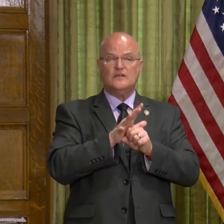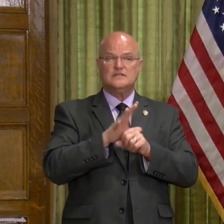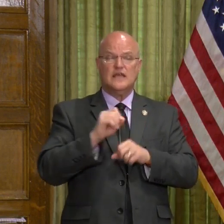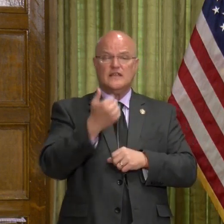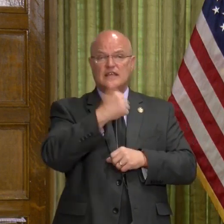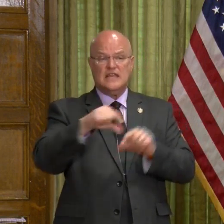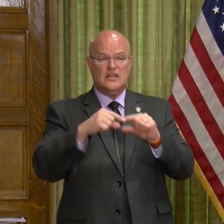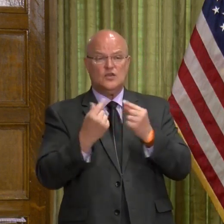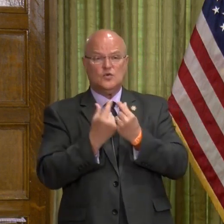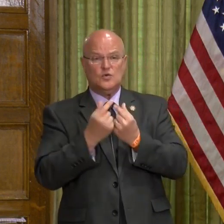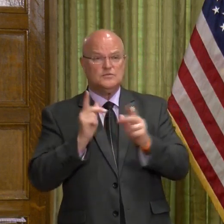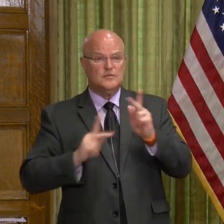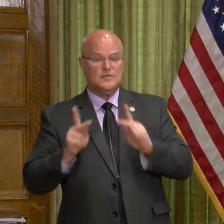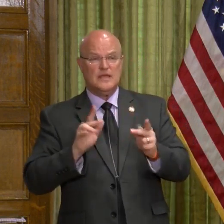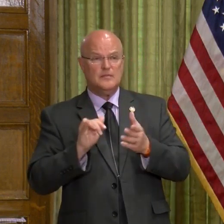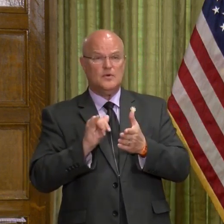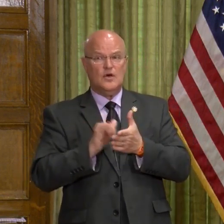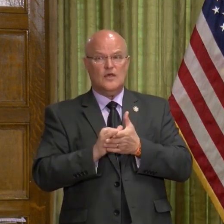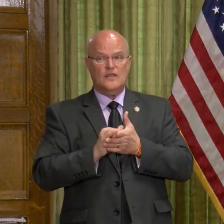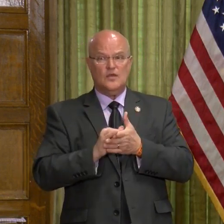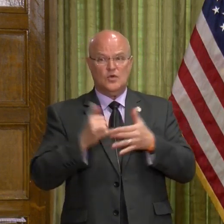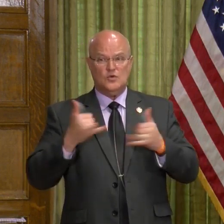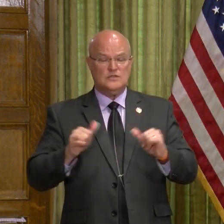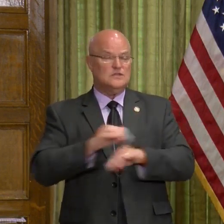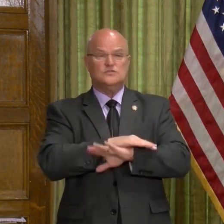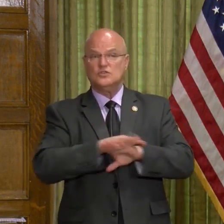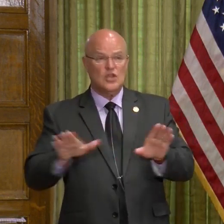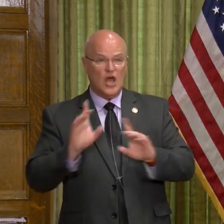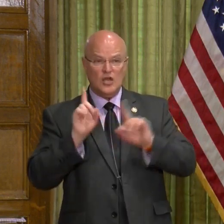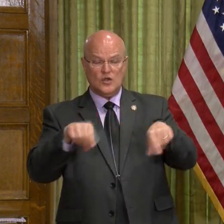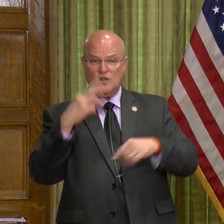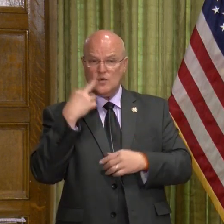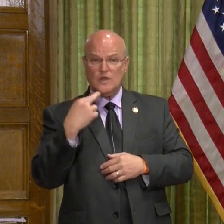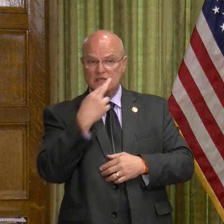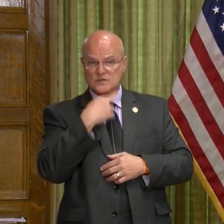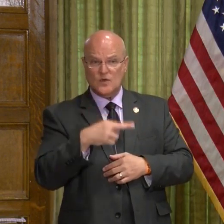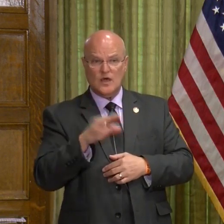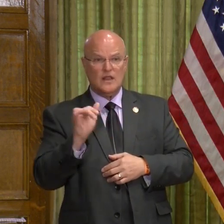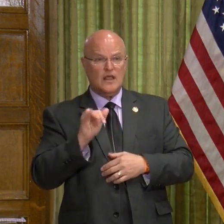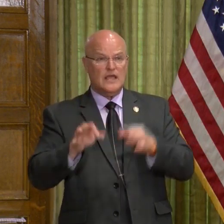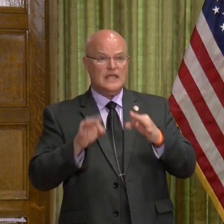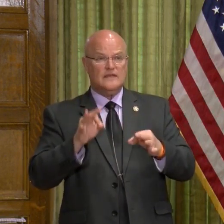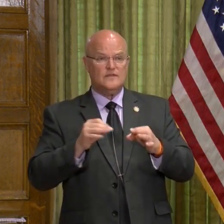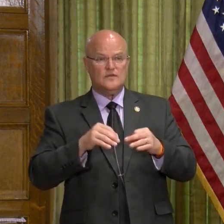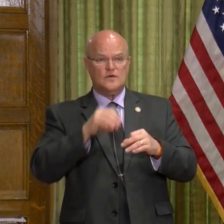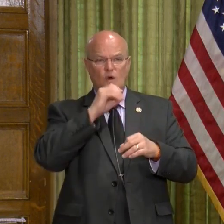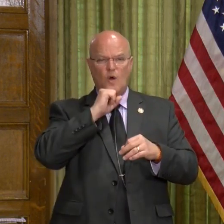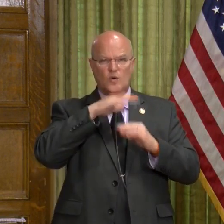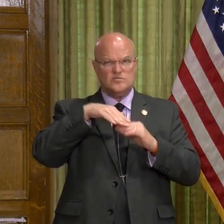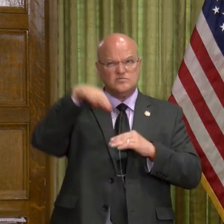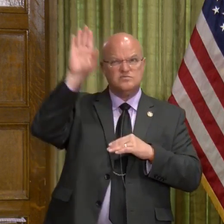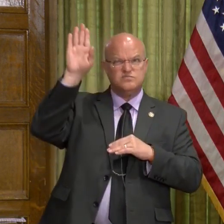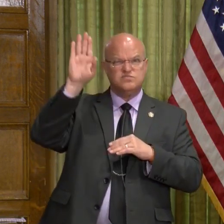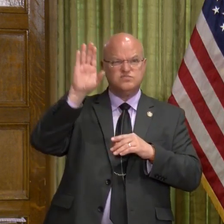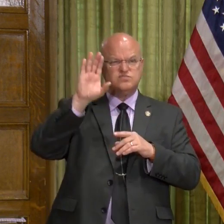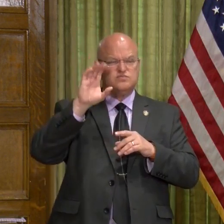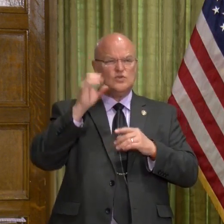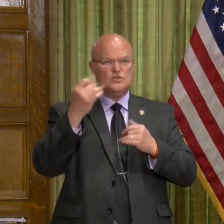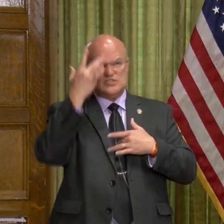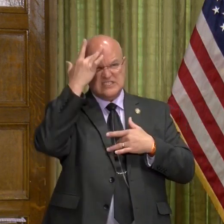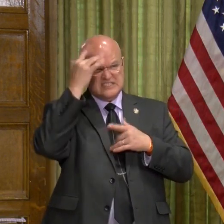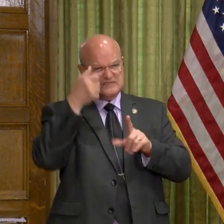there any groups of people who still should not go to a restaurant, like if you're over a certain age or have a certain condition?